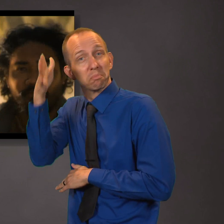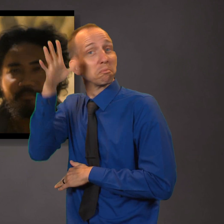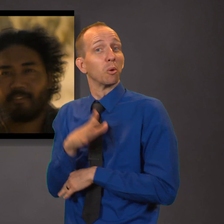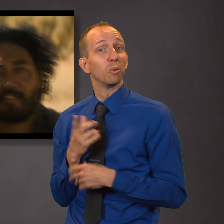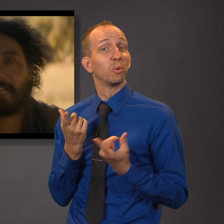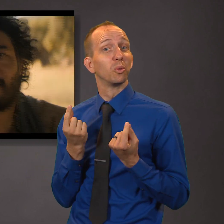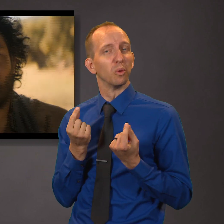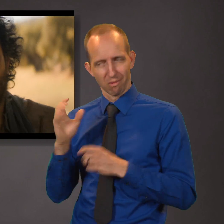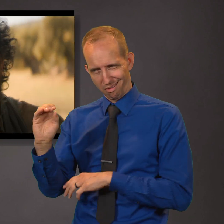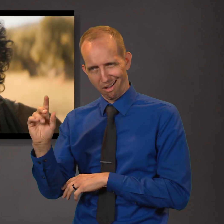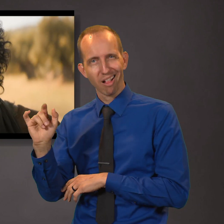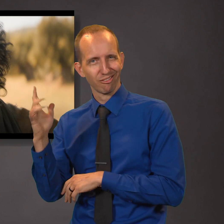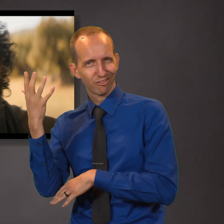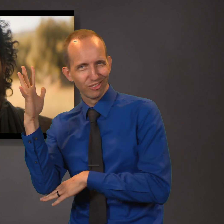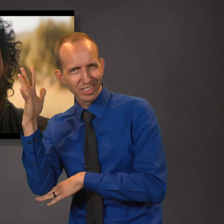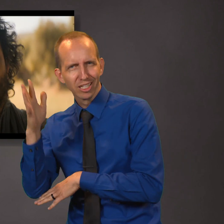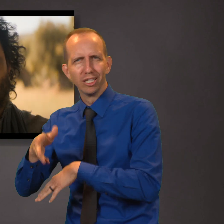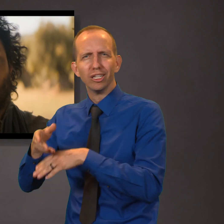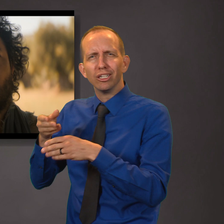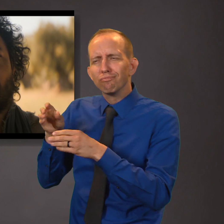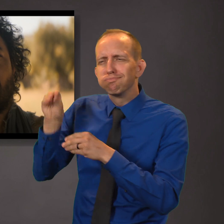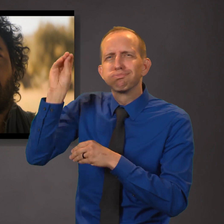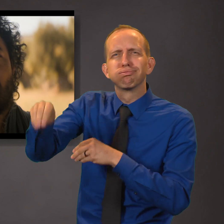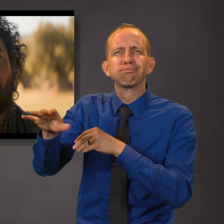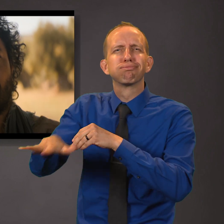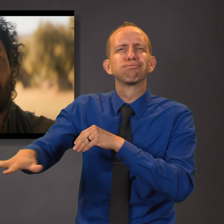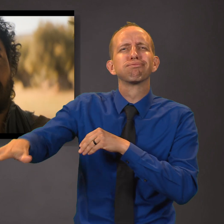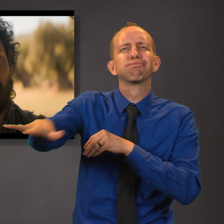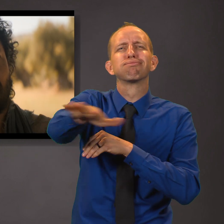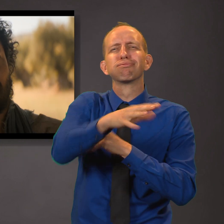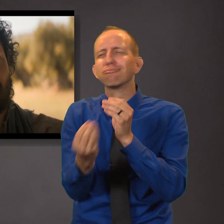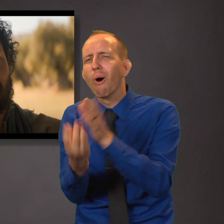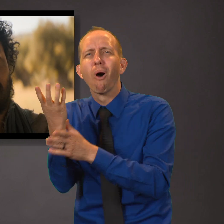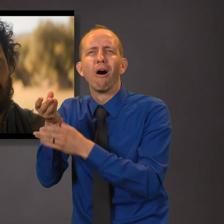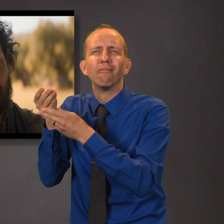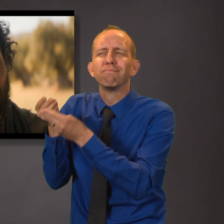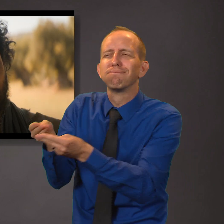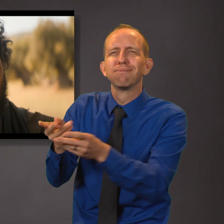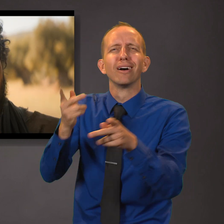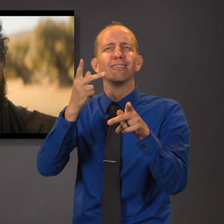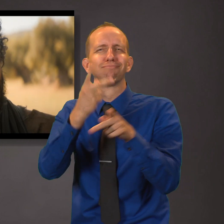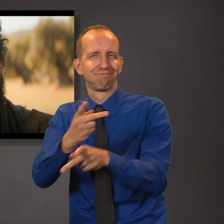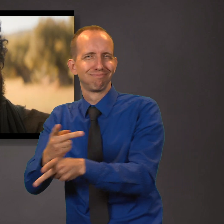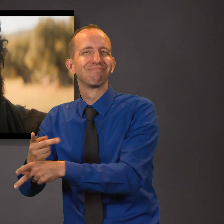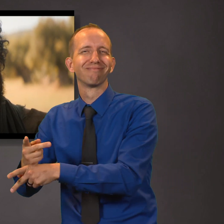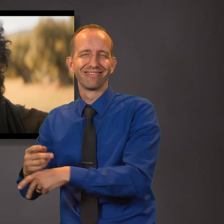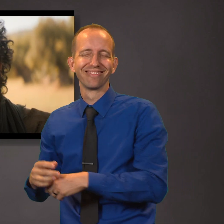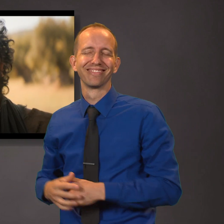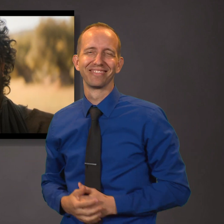Israel, like unto a tame olive tree, which a man took and nourished in his vineyard.